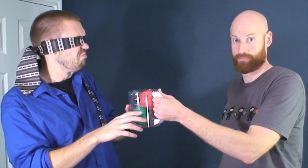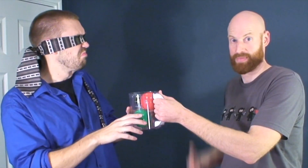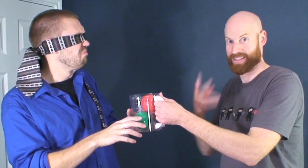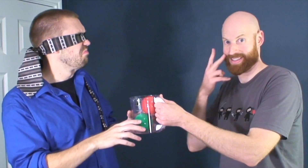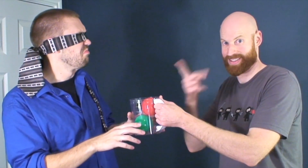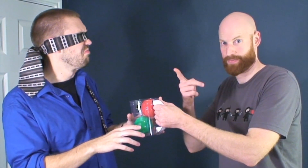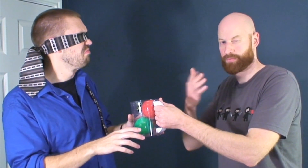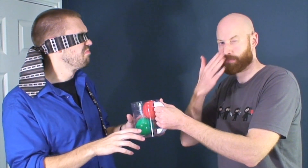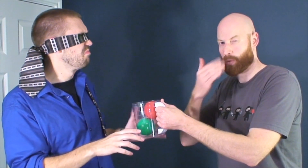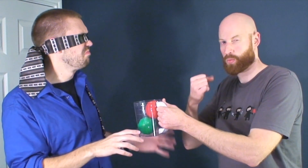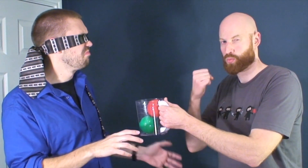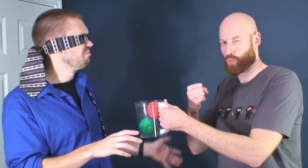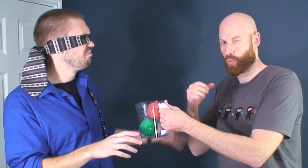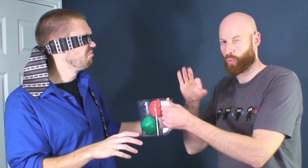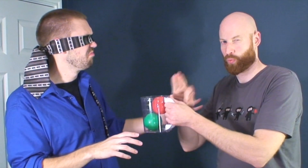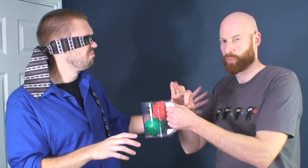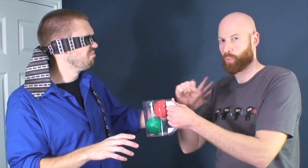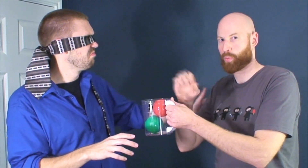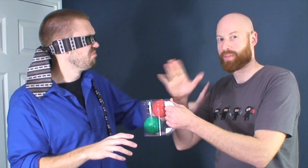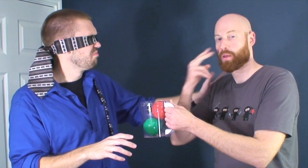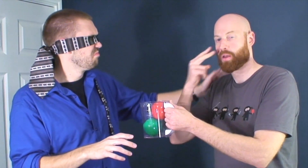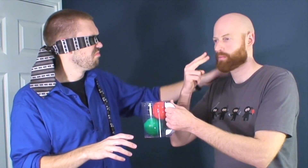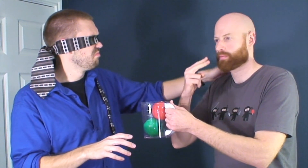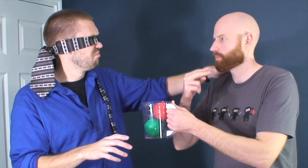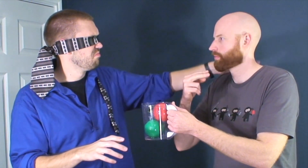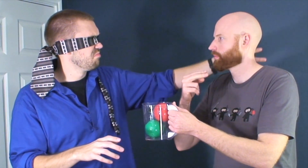see jeremy's sense of smell is greatly tied into it